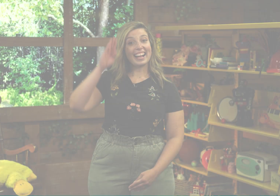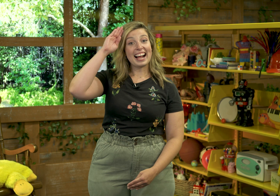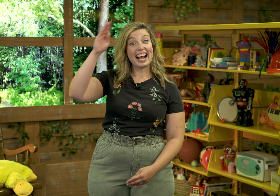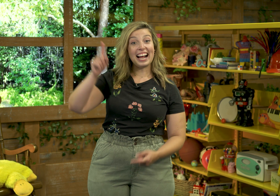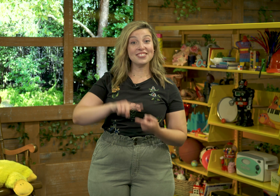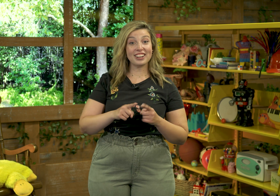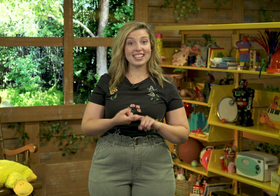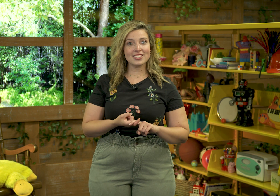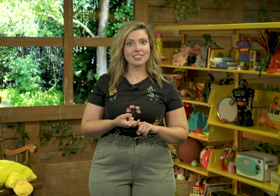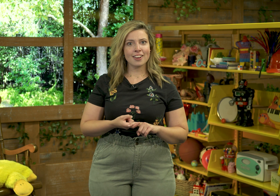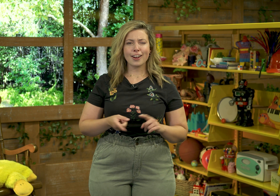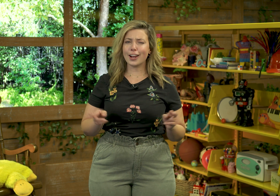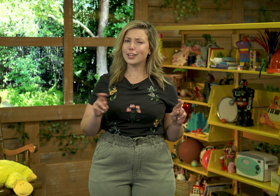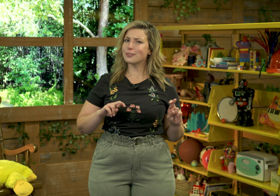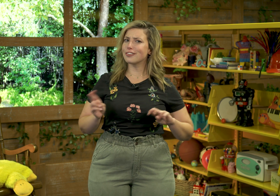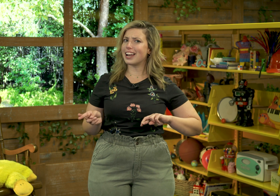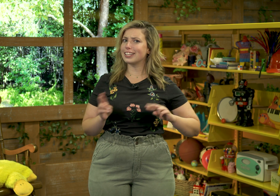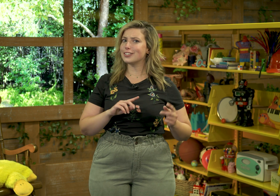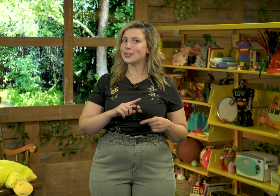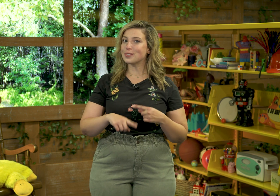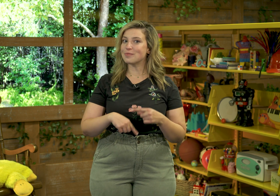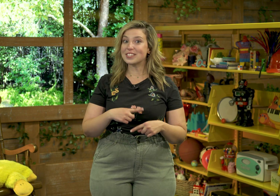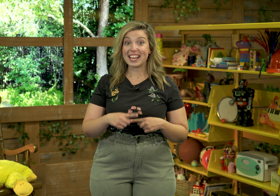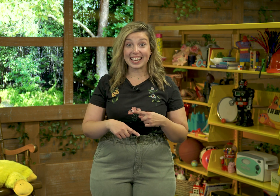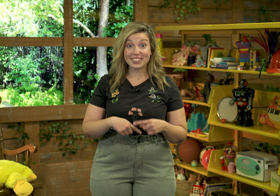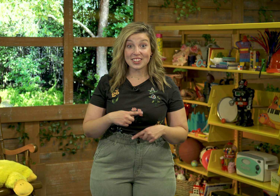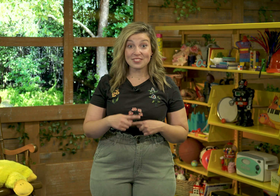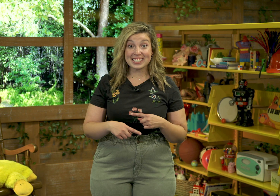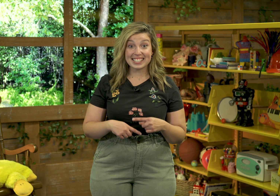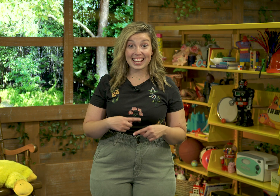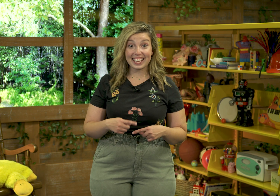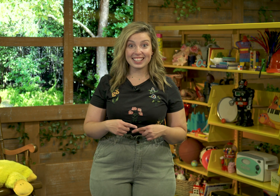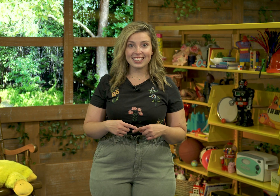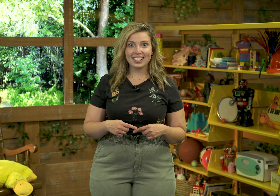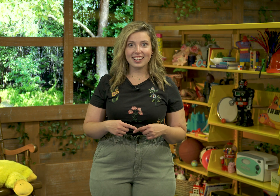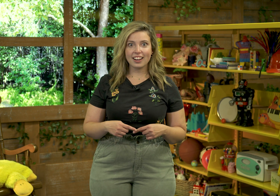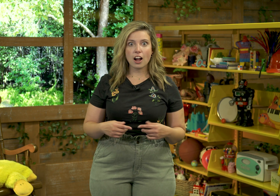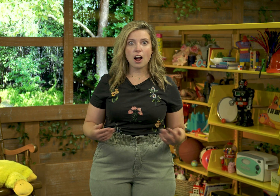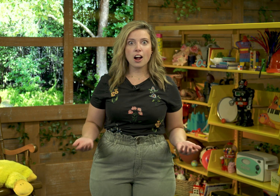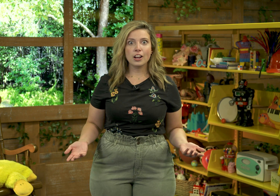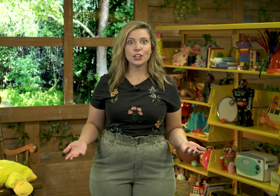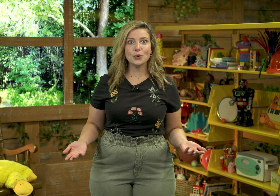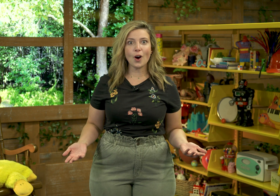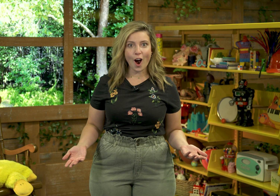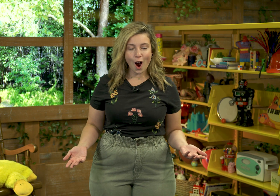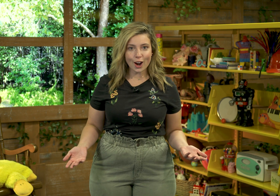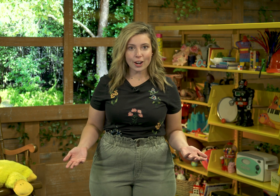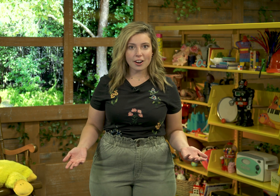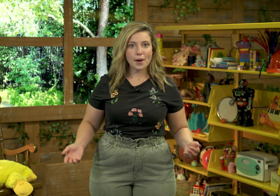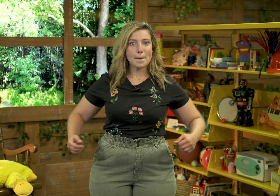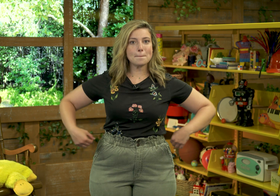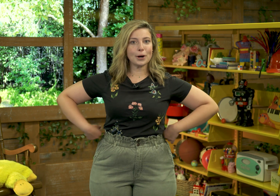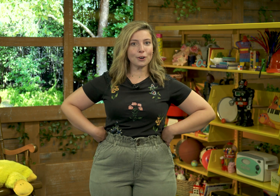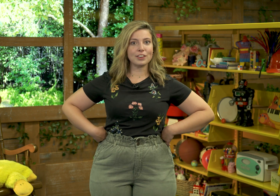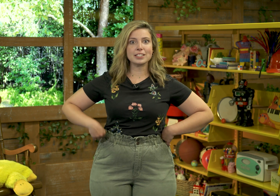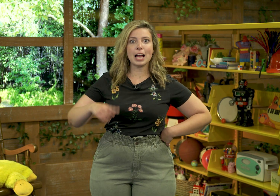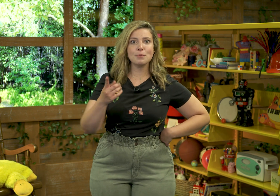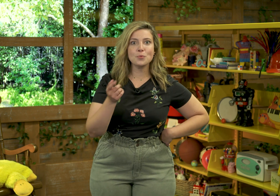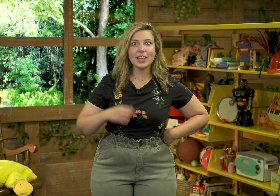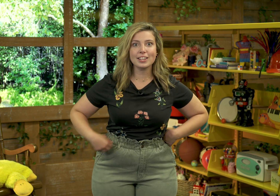Hi friends! Are you ready to do some signing with me today? You are? Perfect! I've been waiting